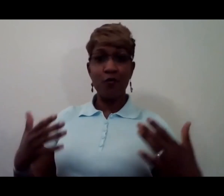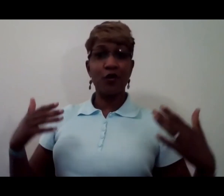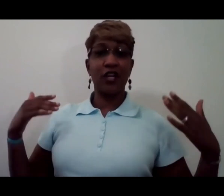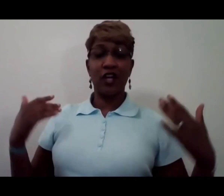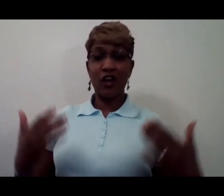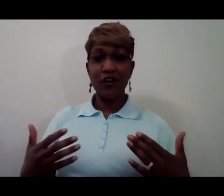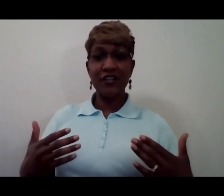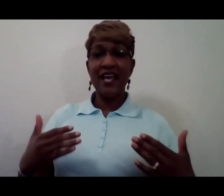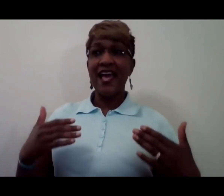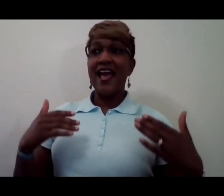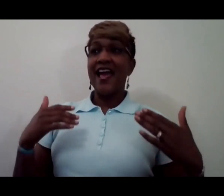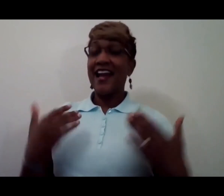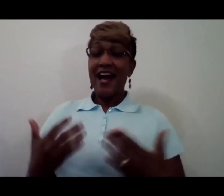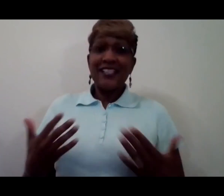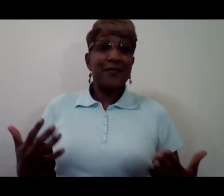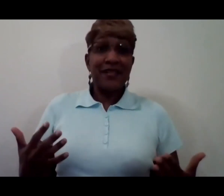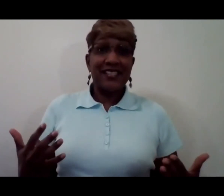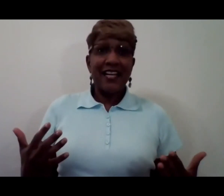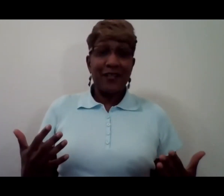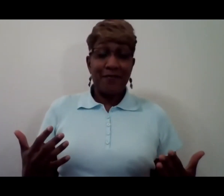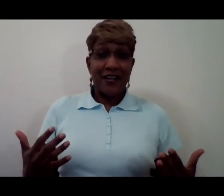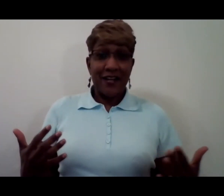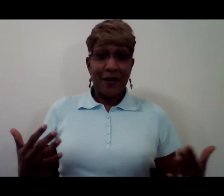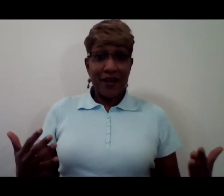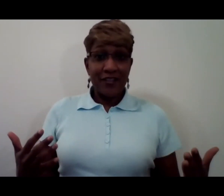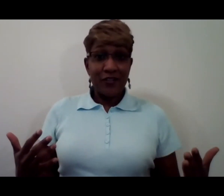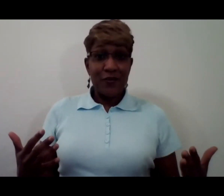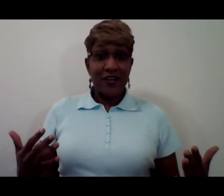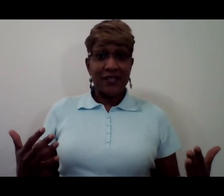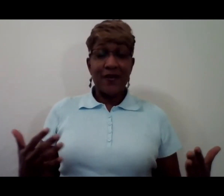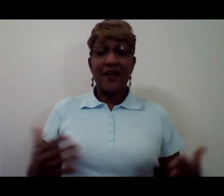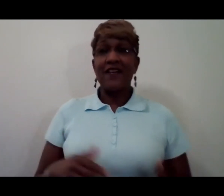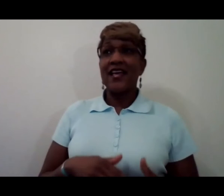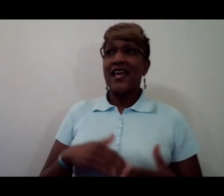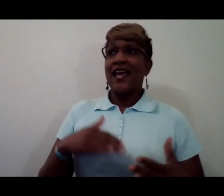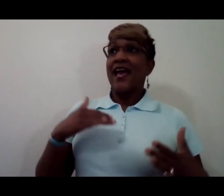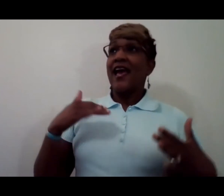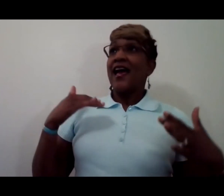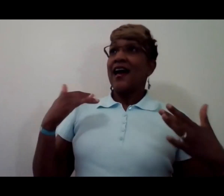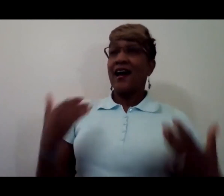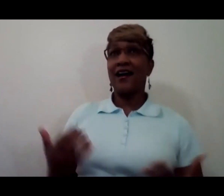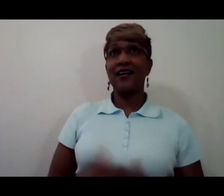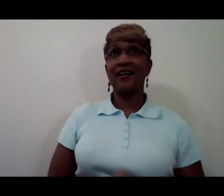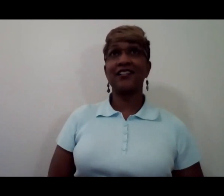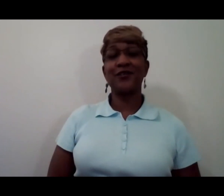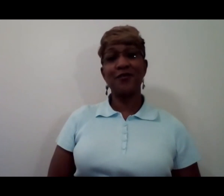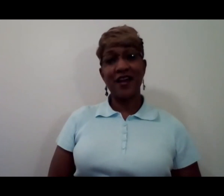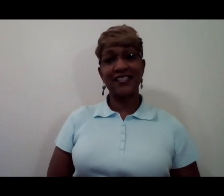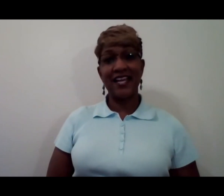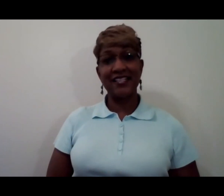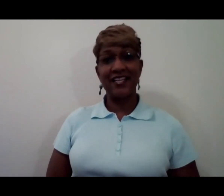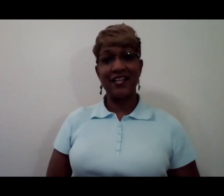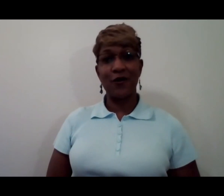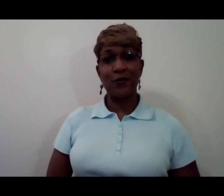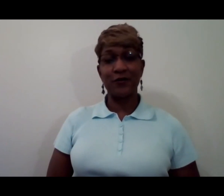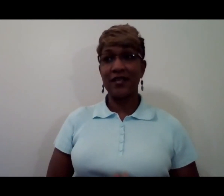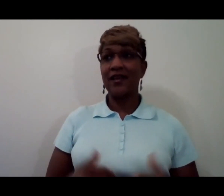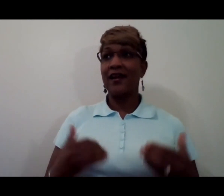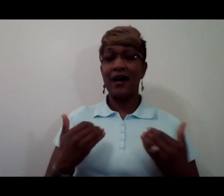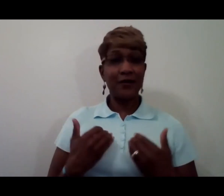we're going to learn and I just am excited about it I pray that you are as well 2018 goals I'm